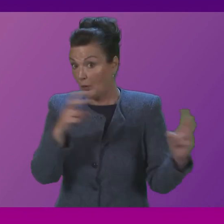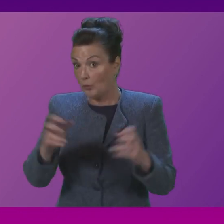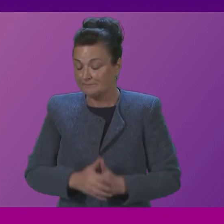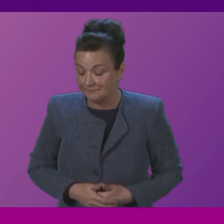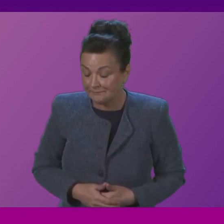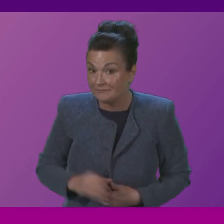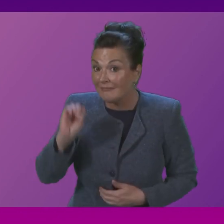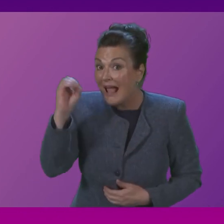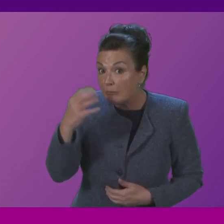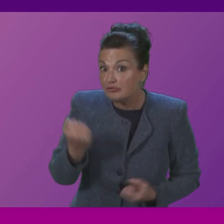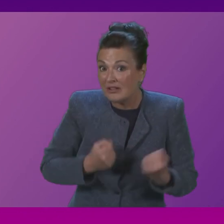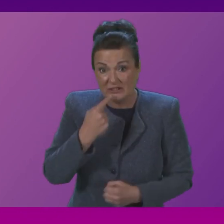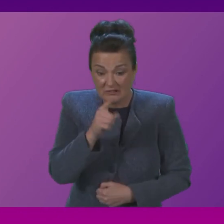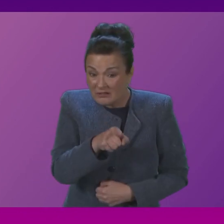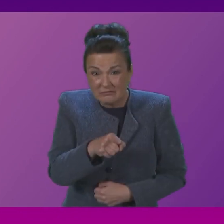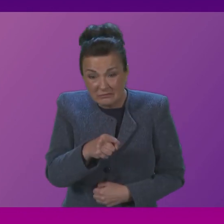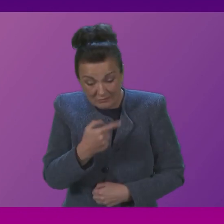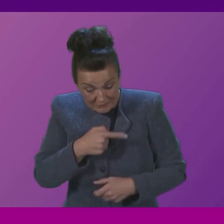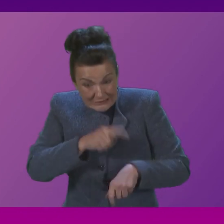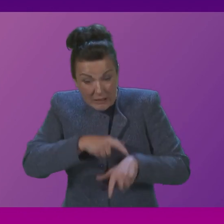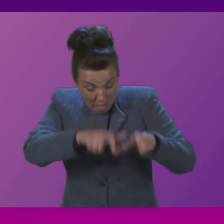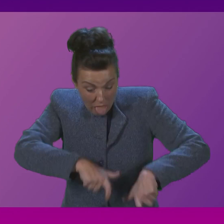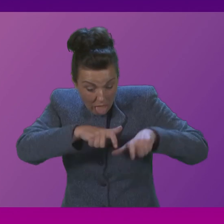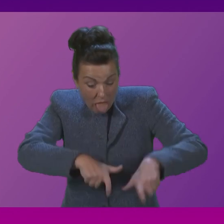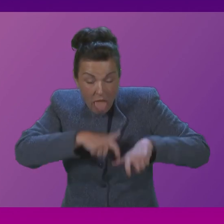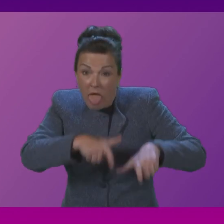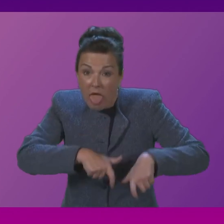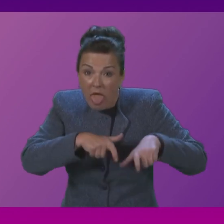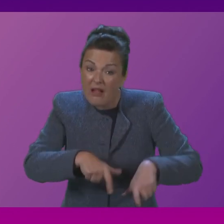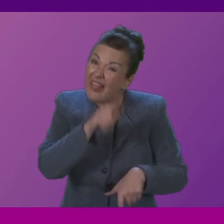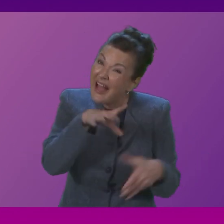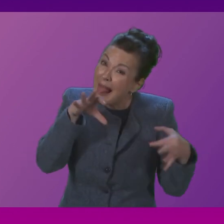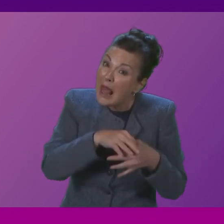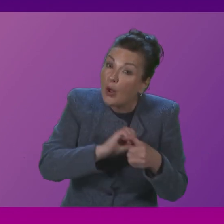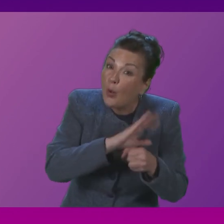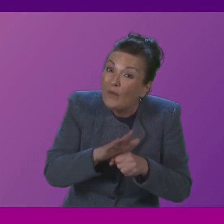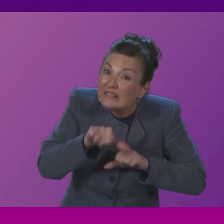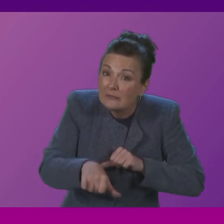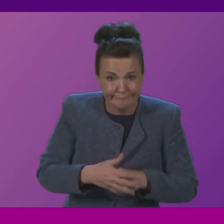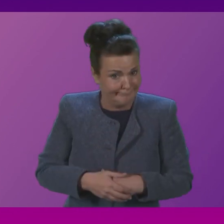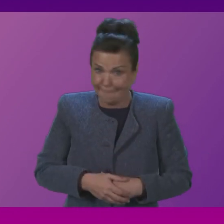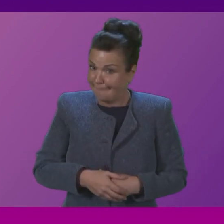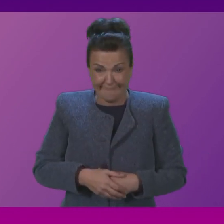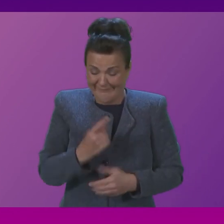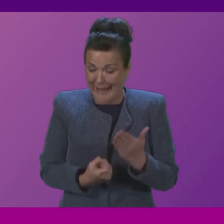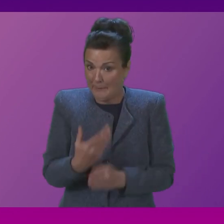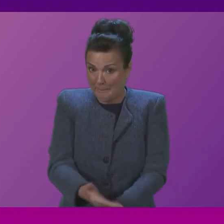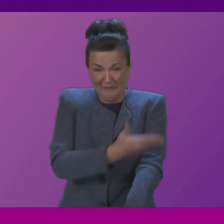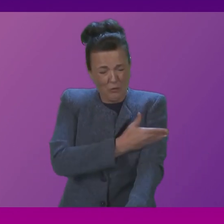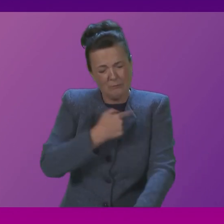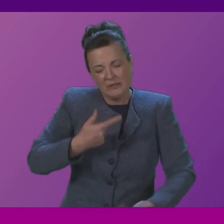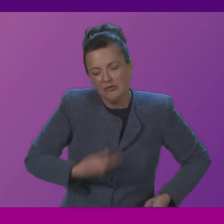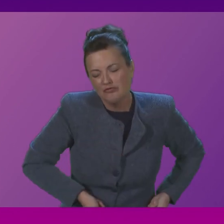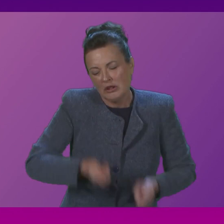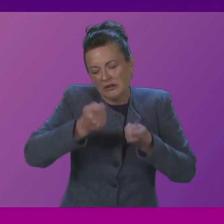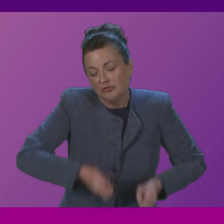are not a post-pandemic issue. We have been raising this for as long as I've been in the service. But sadly, the times